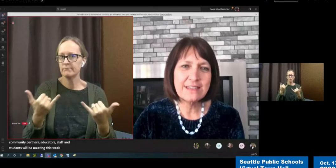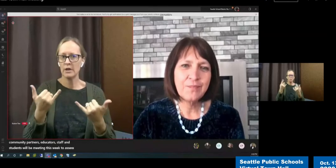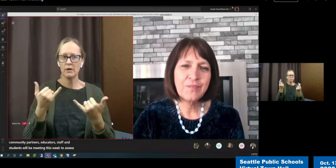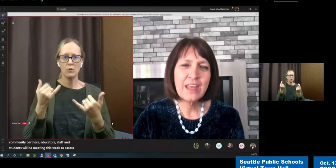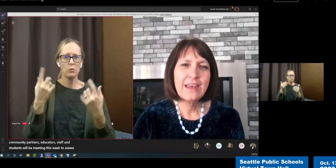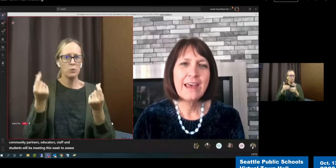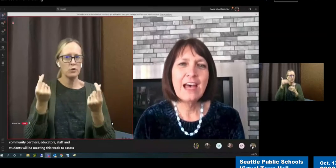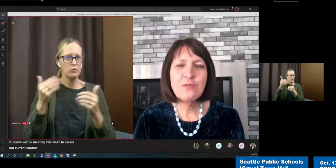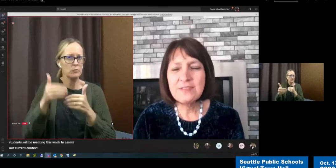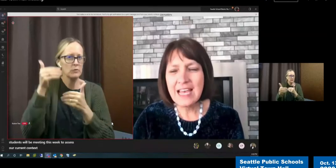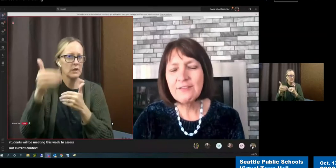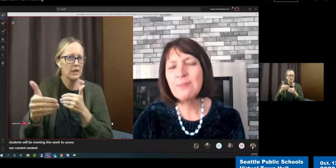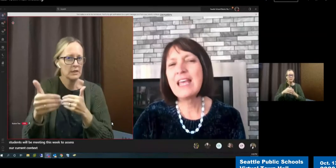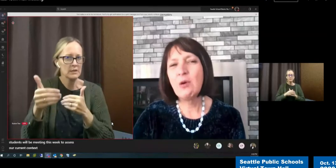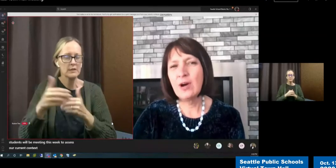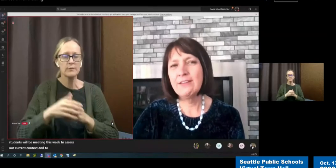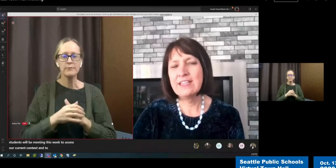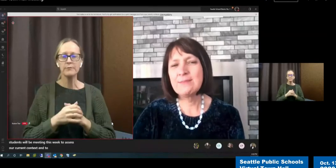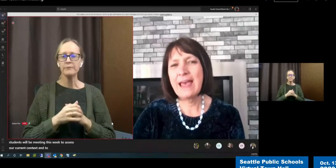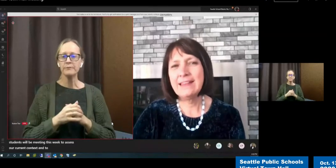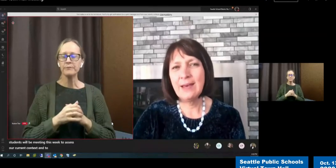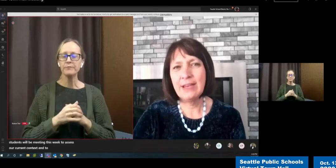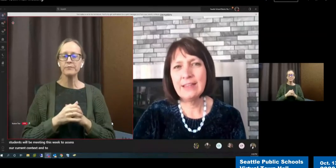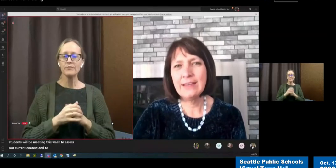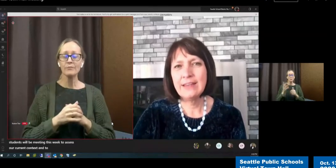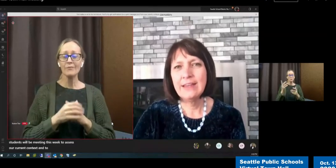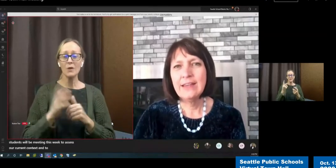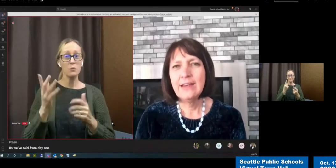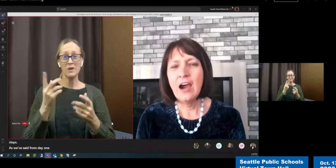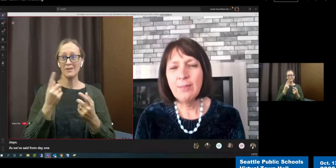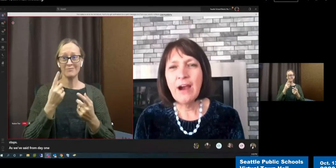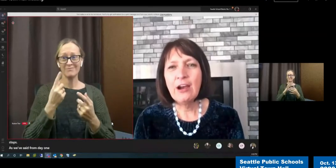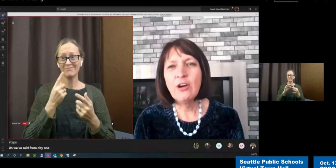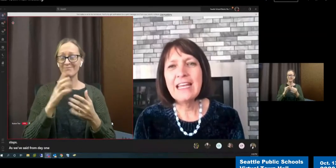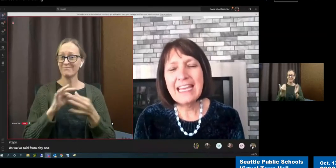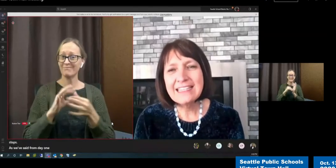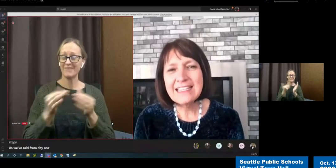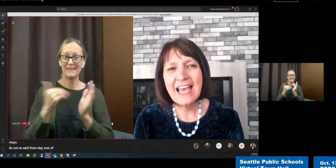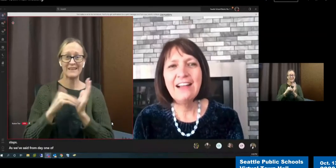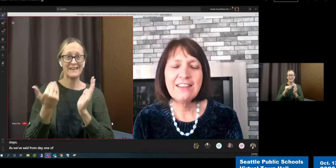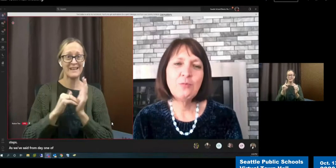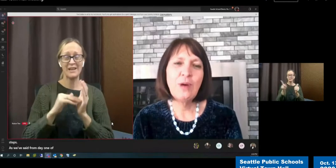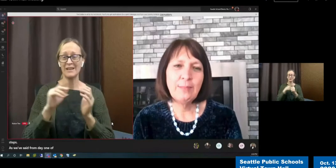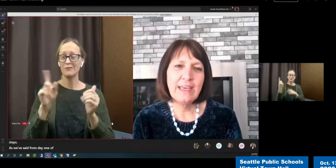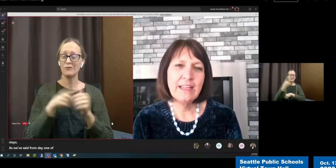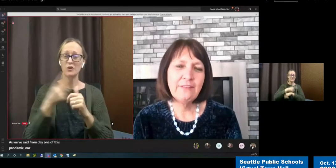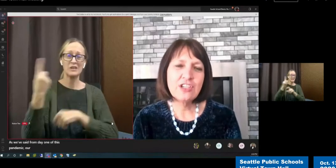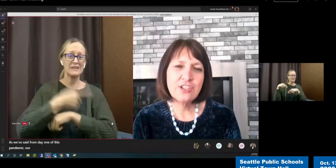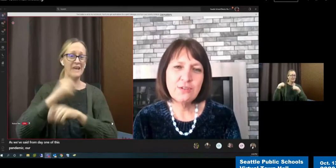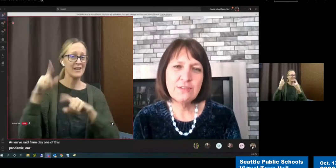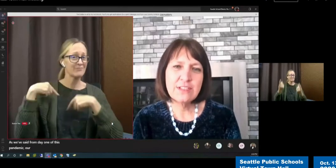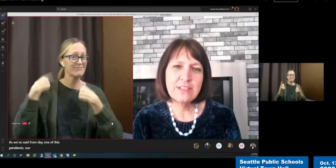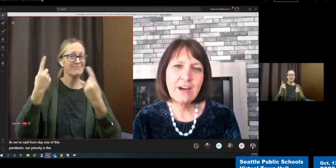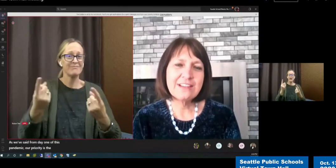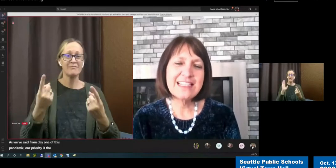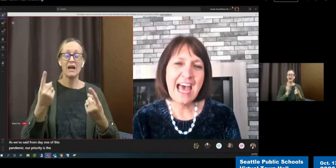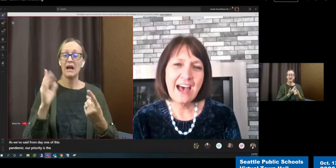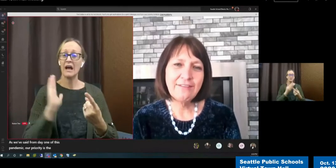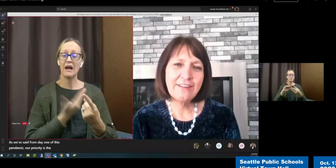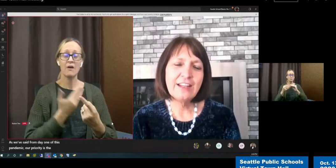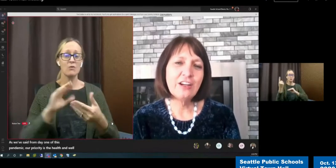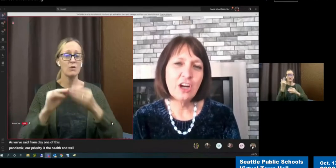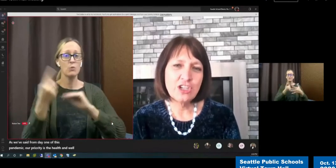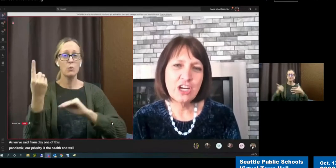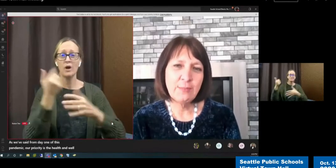As we've said from day one of this pandemic, our priority is the health and wellbeing of our students, our staff